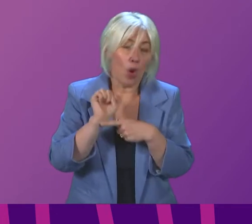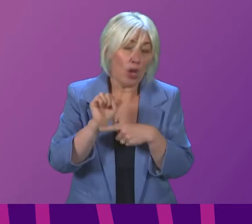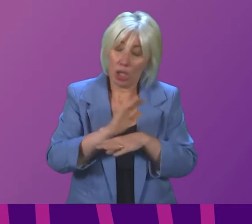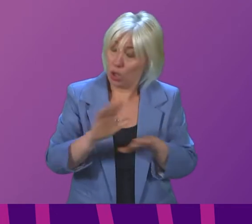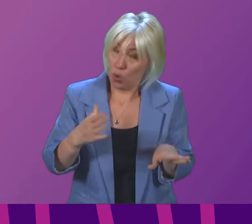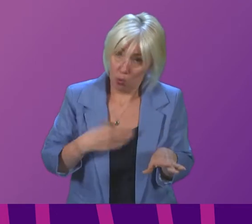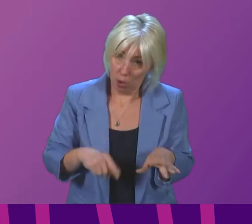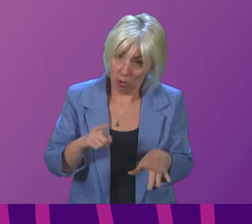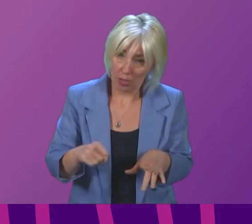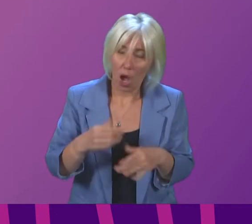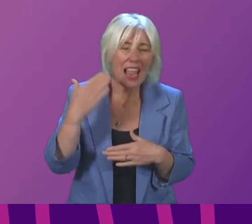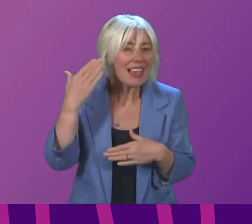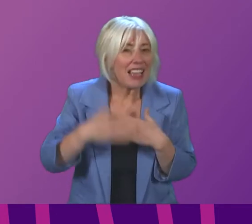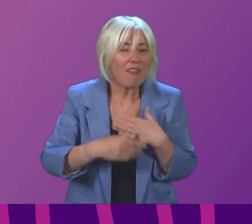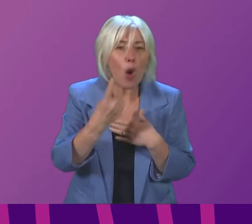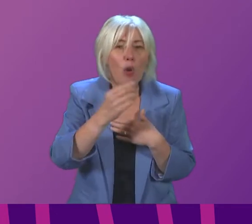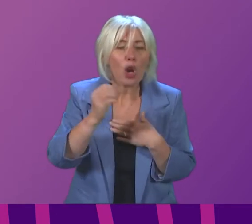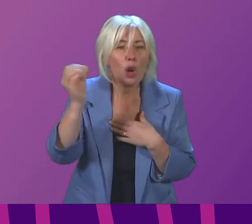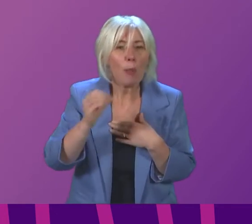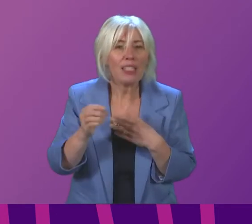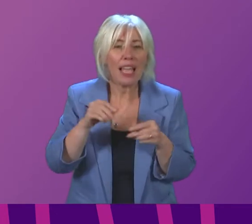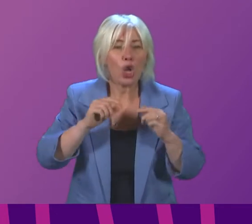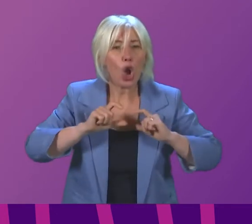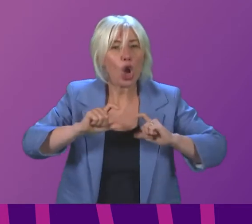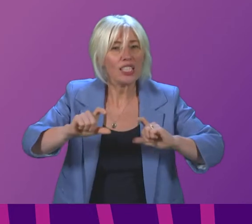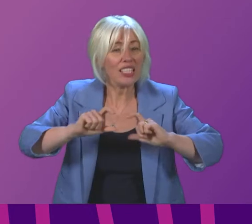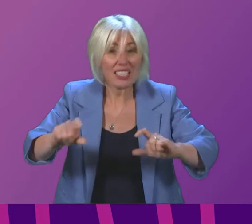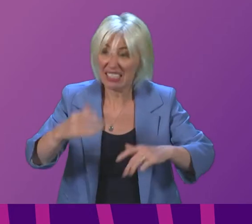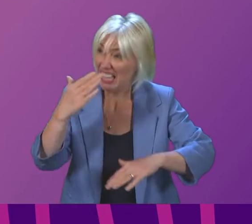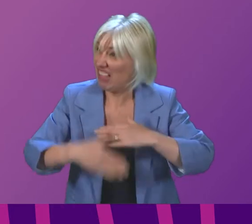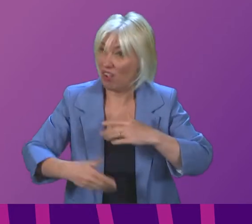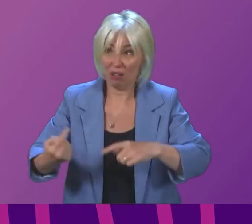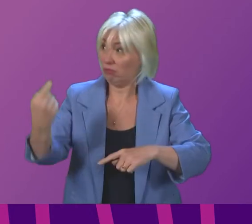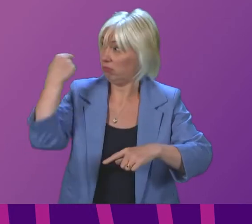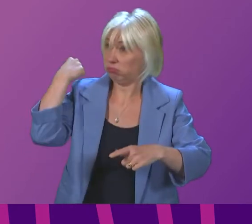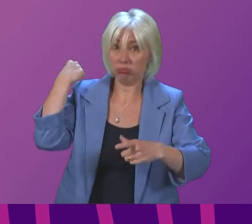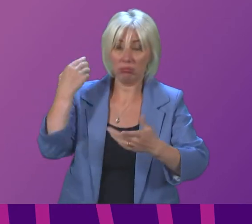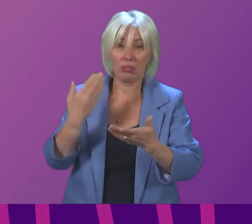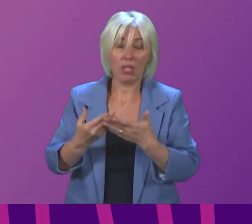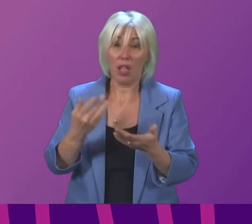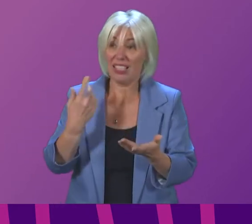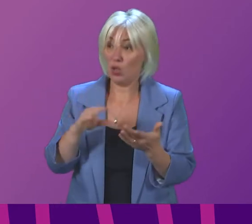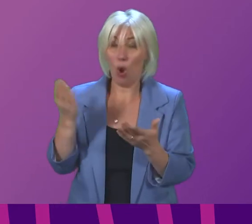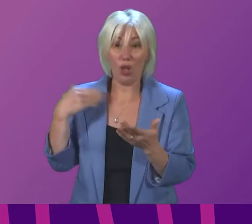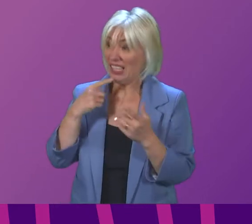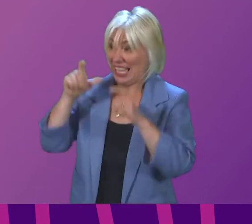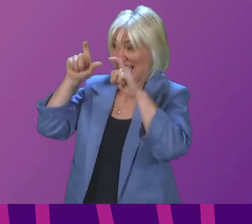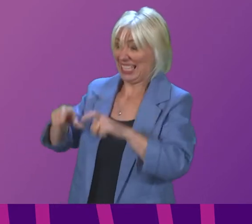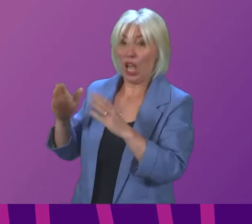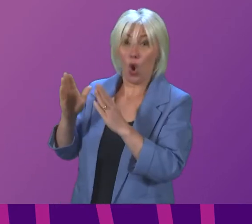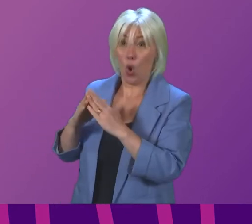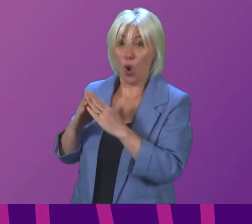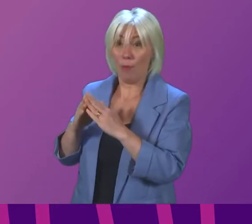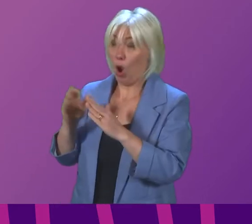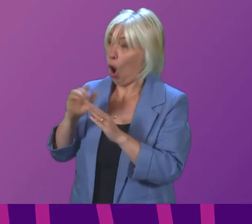there is never going to be 100% consistency there never has been on this since the days we simply made everybody stay at home all day apart from going out